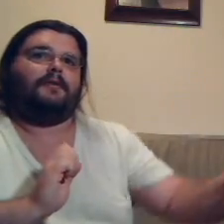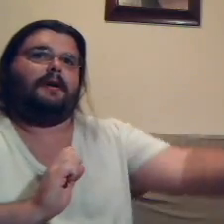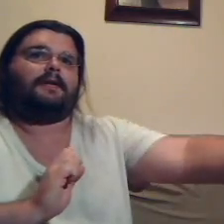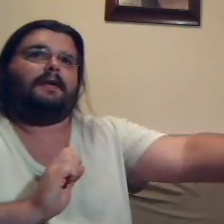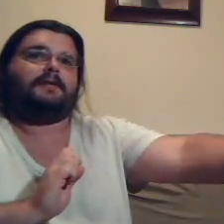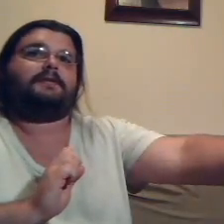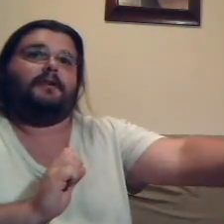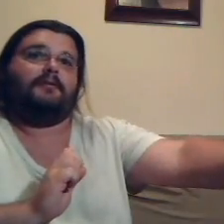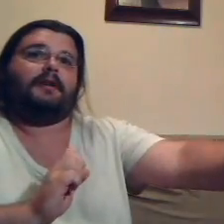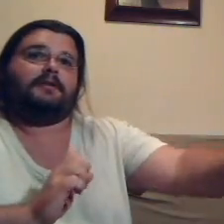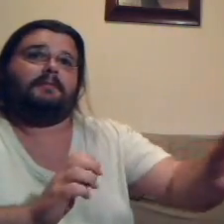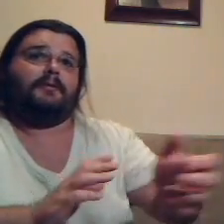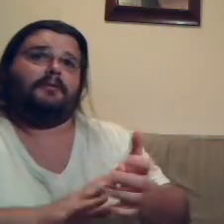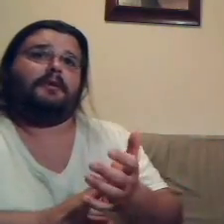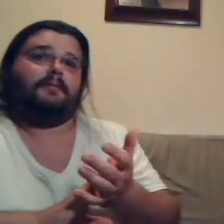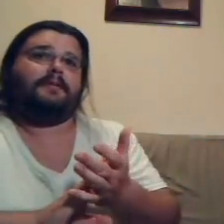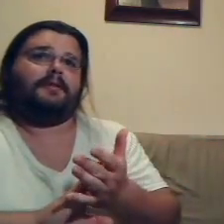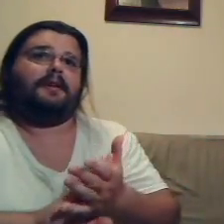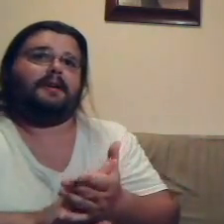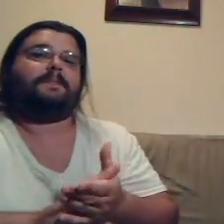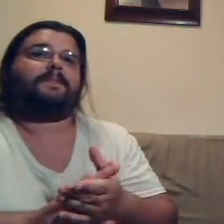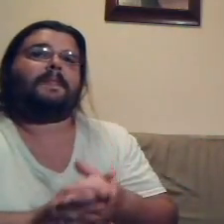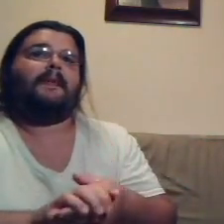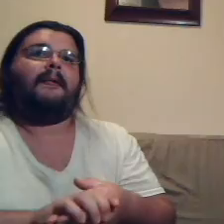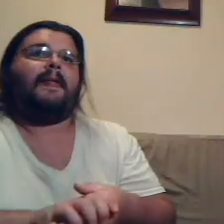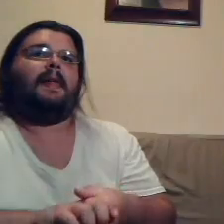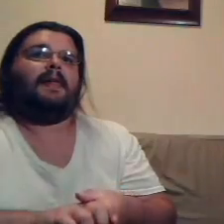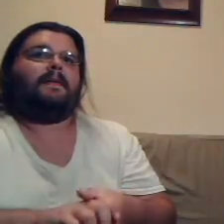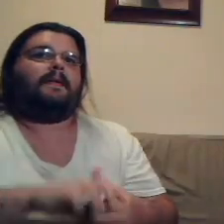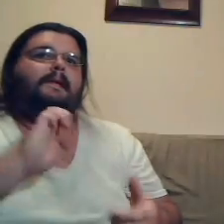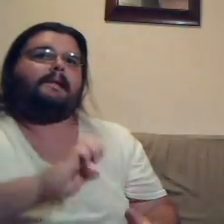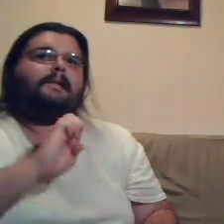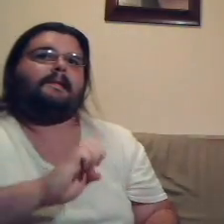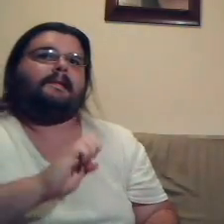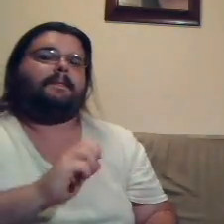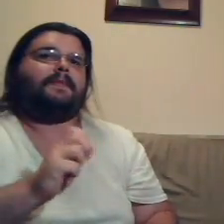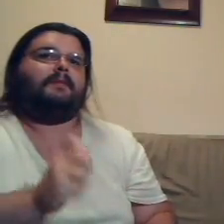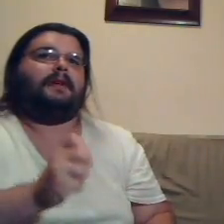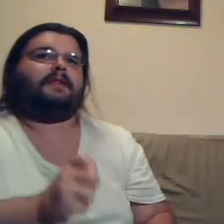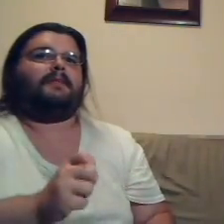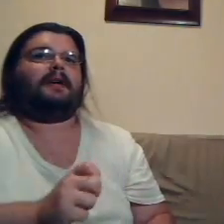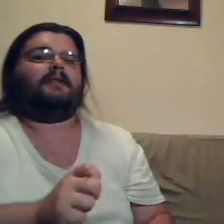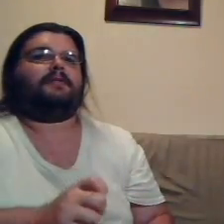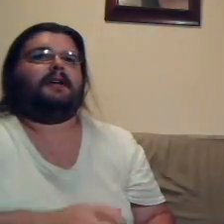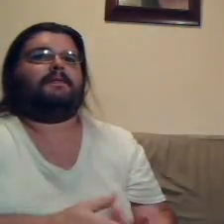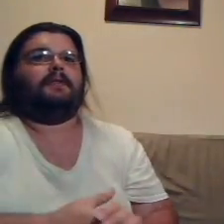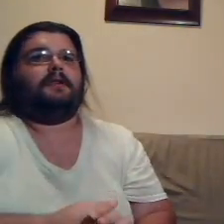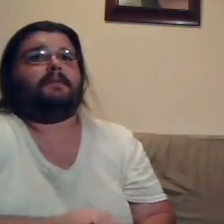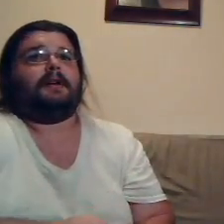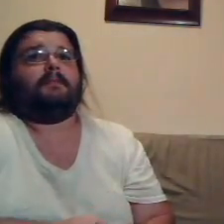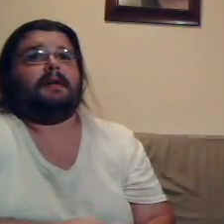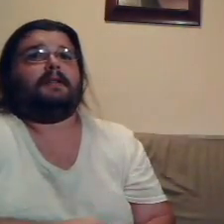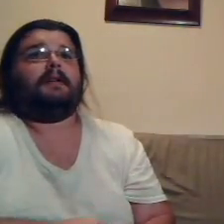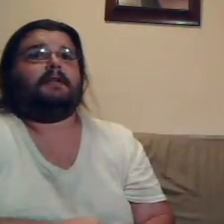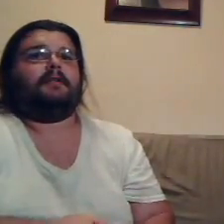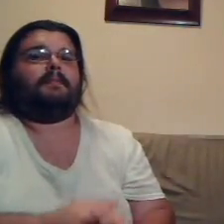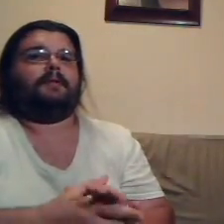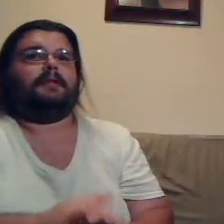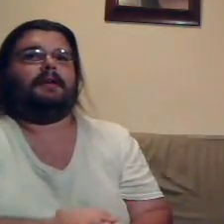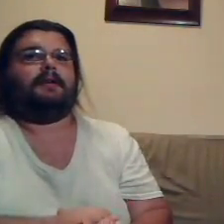drink as soon as she pulled up to the thing. Uh-uh. And by the time I got her thing filled up like a minute later, I put the lid